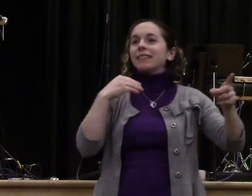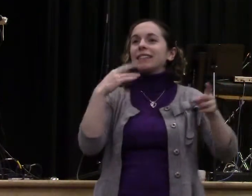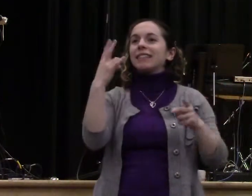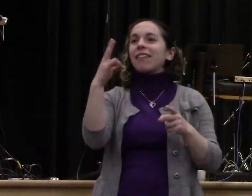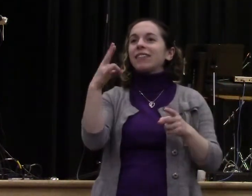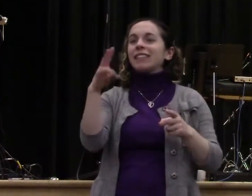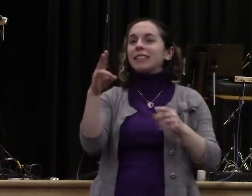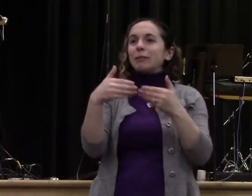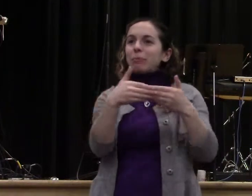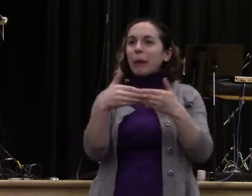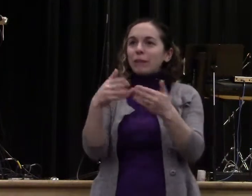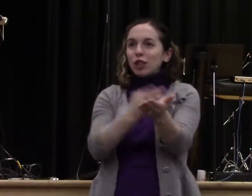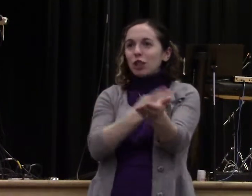In the midst of your mess.